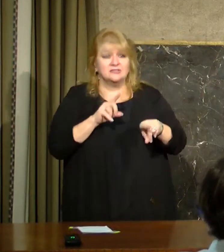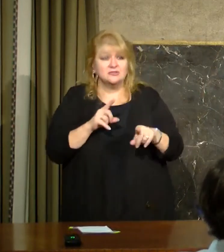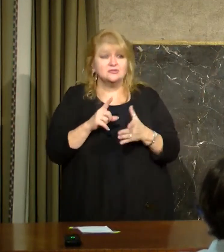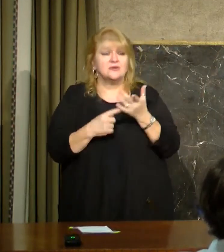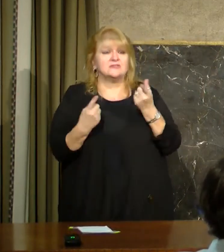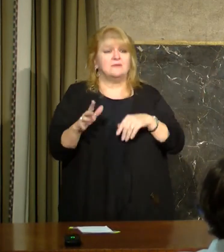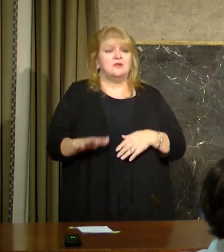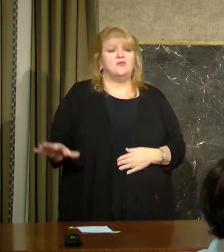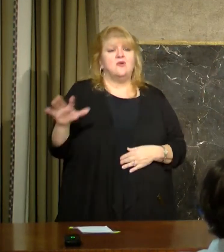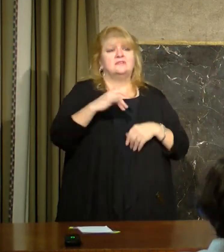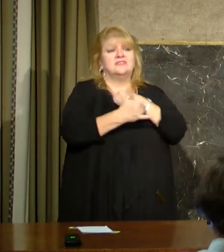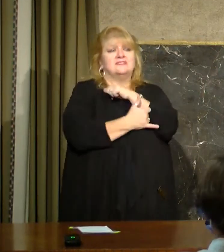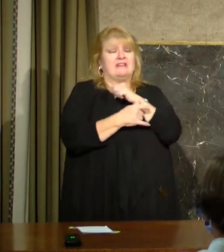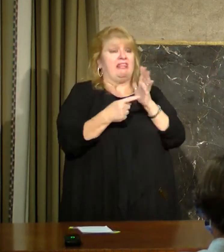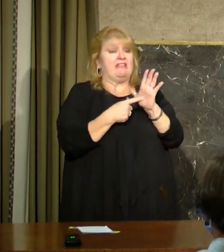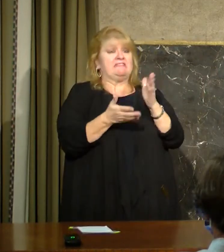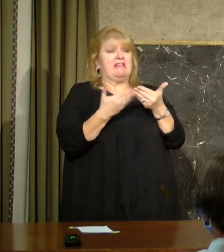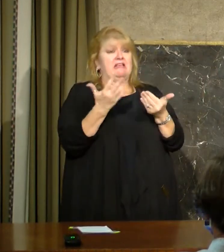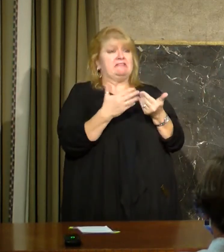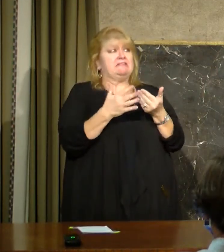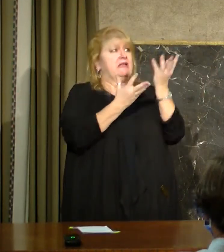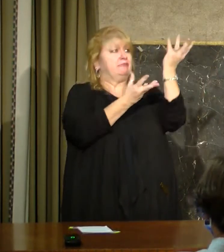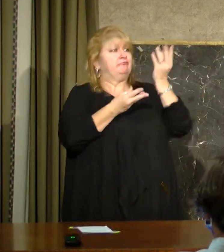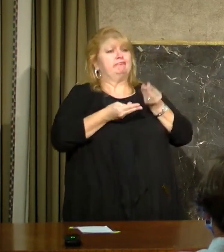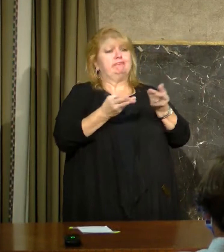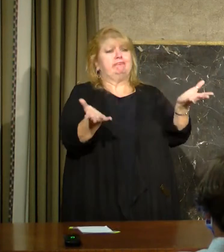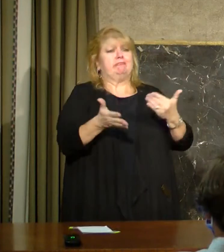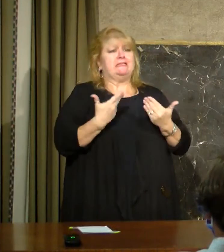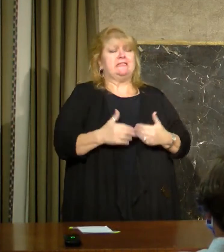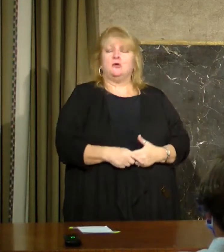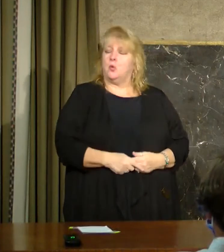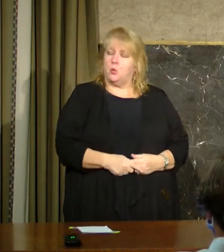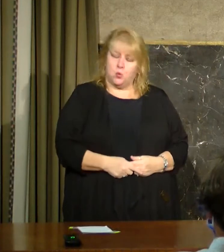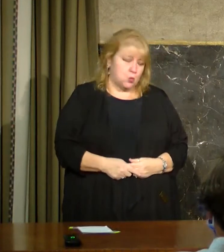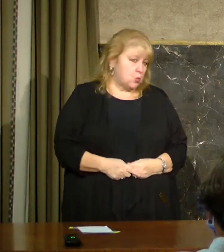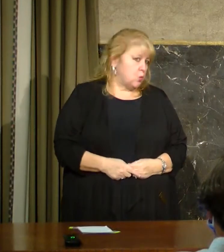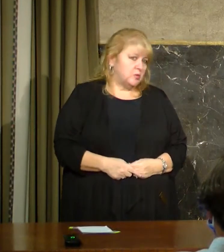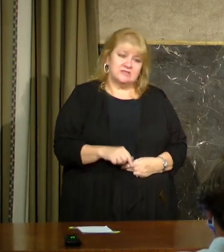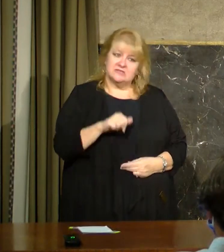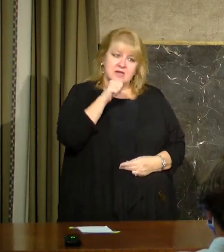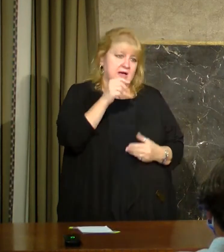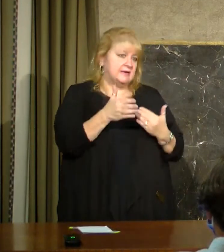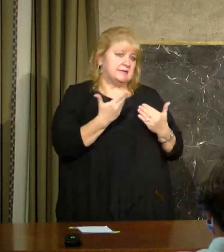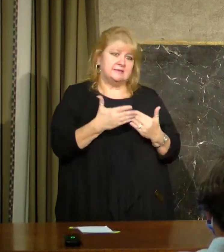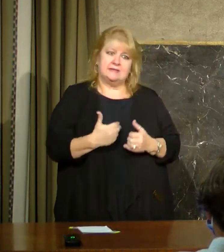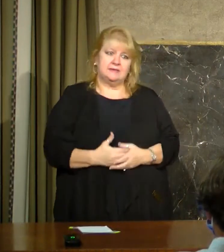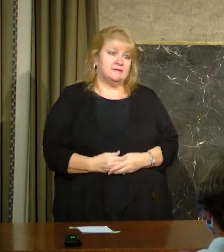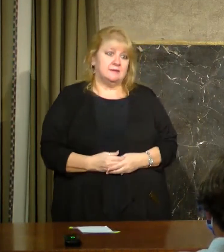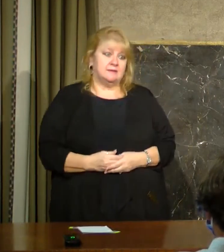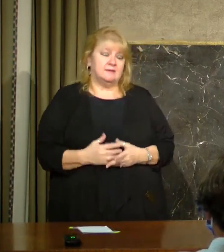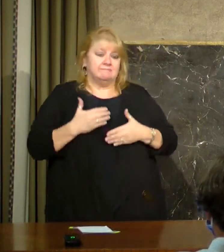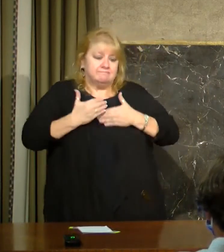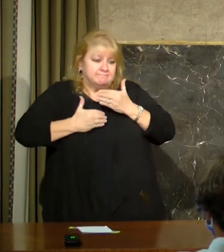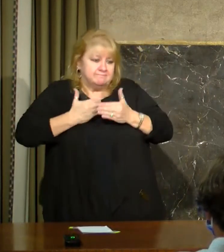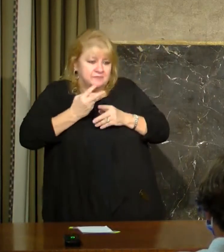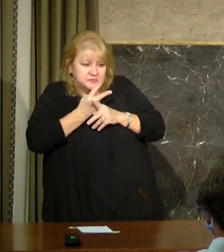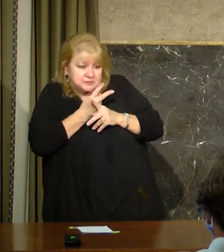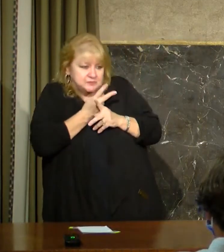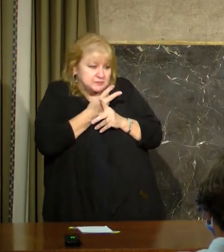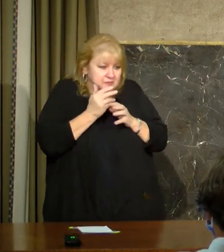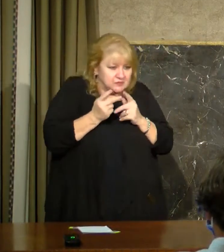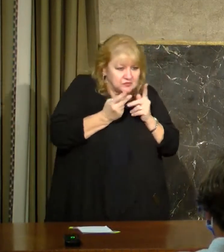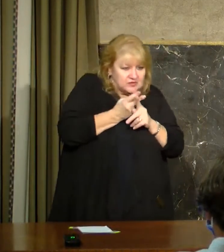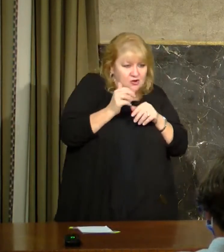country. There's nothing easy about this process. But I will tell you working in priority groups is absolutely essential